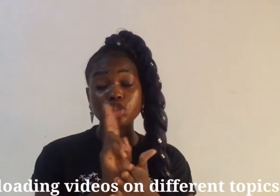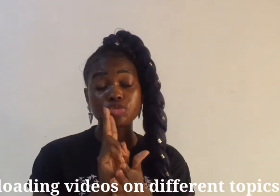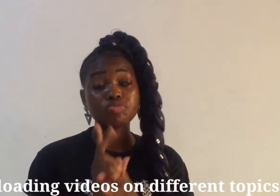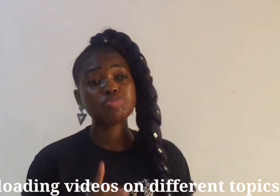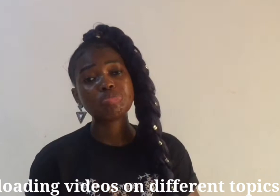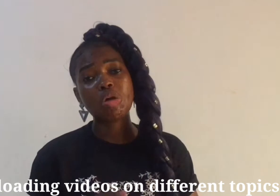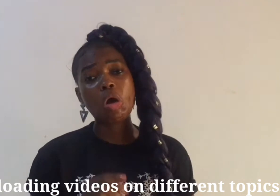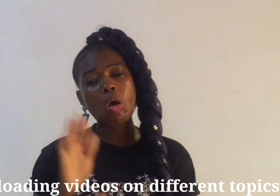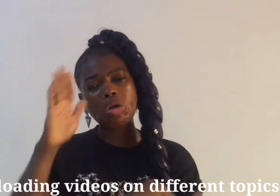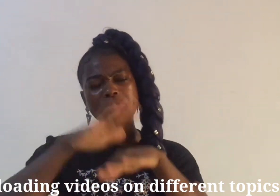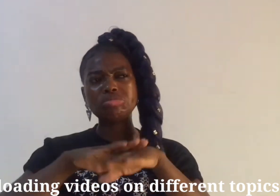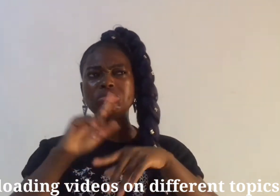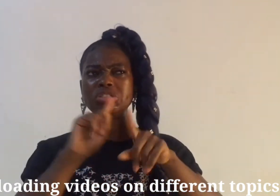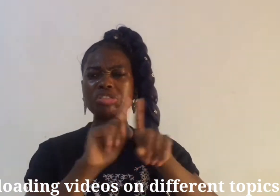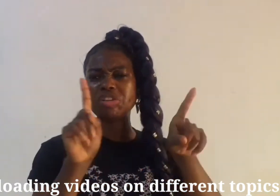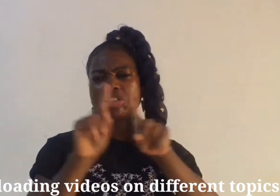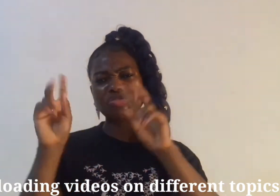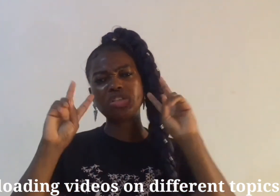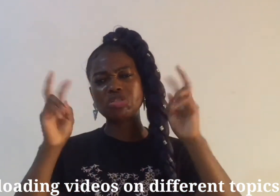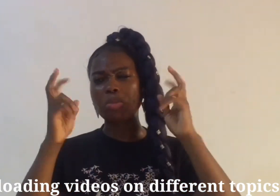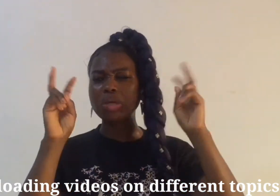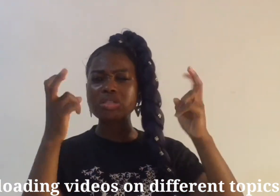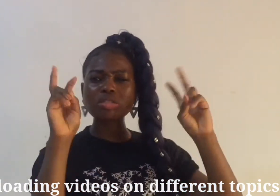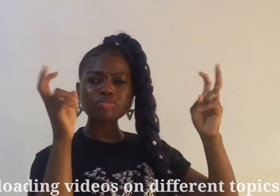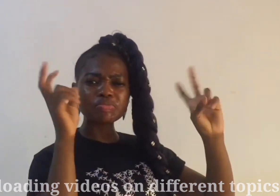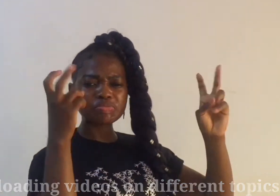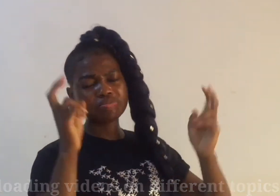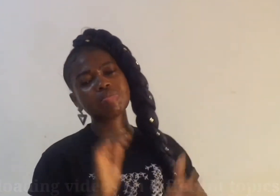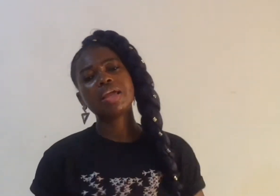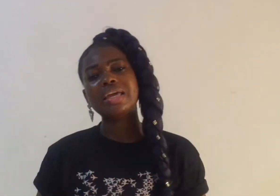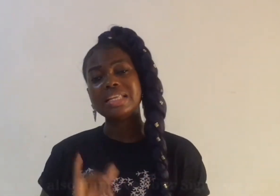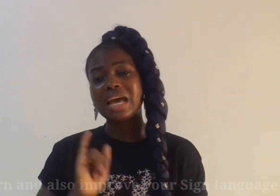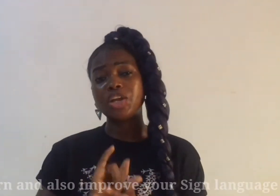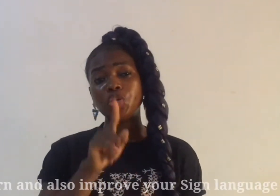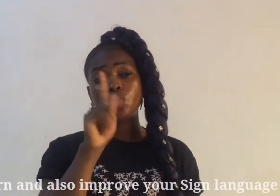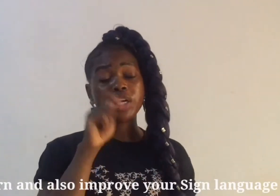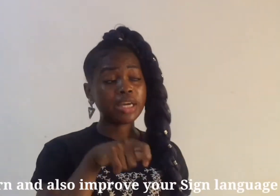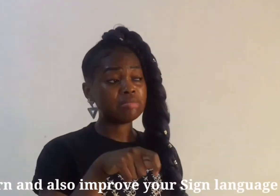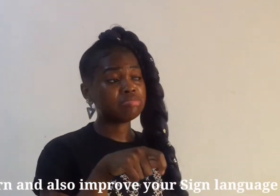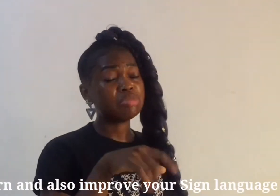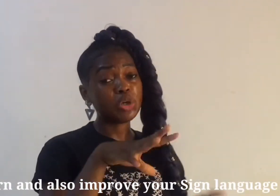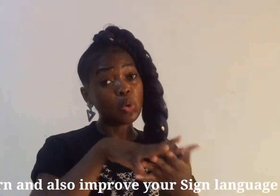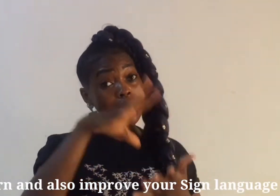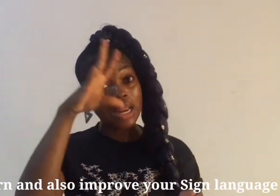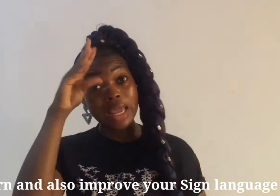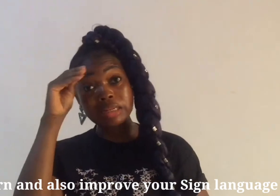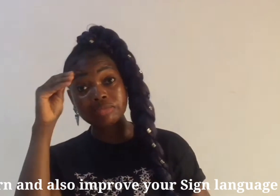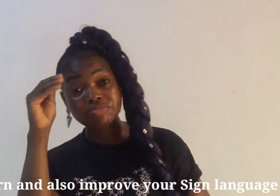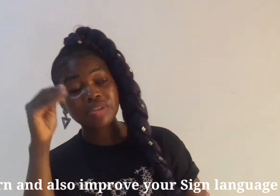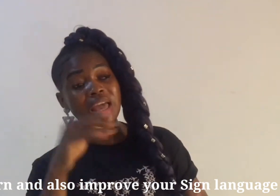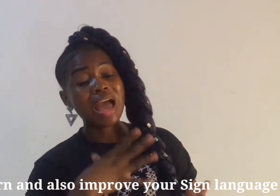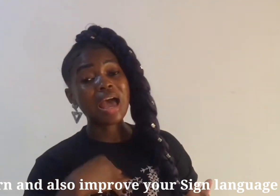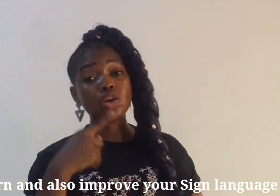on different different topics that you can you know learn and